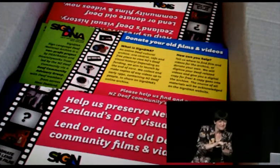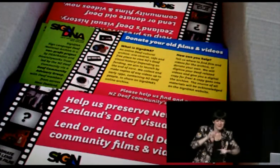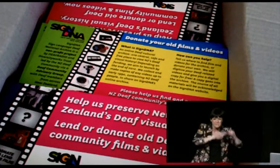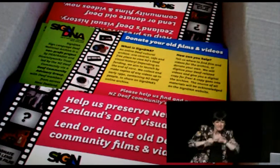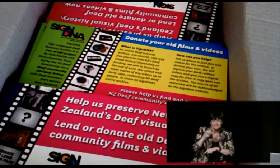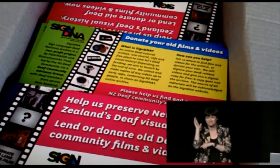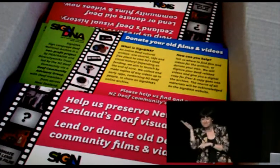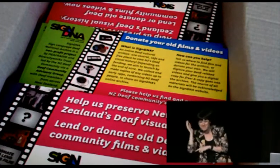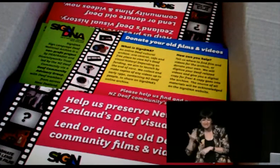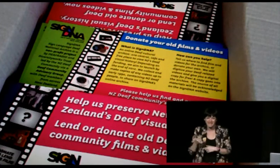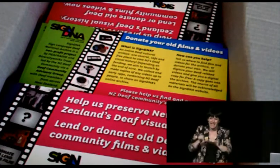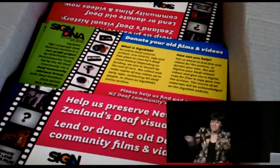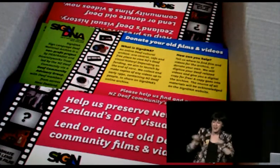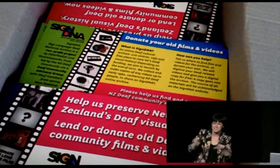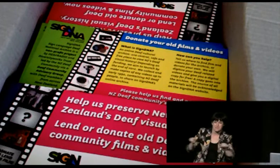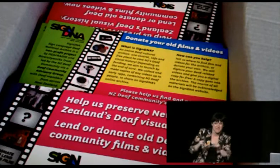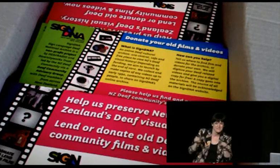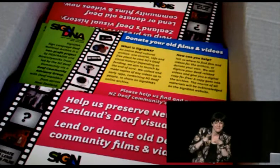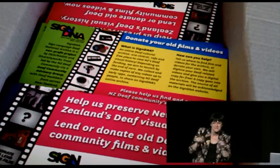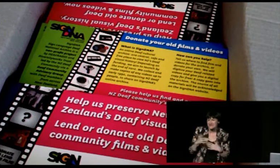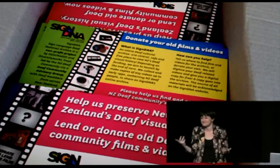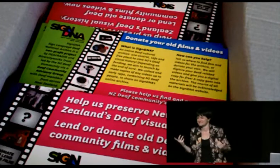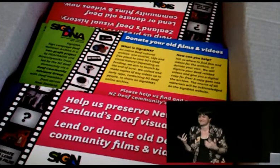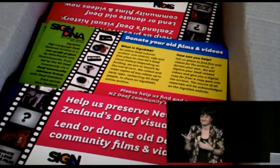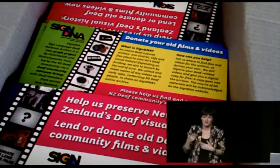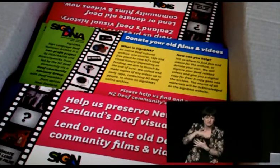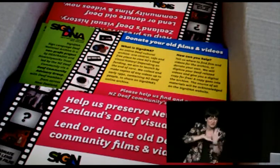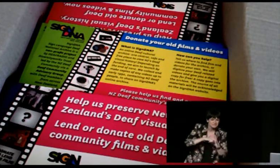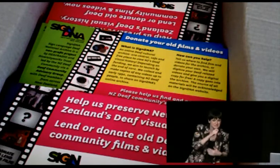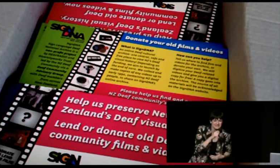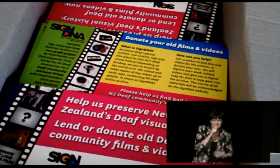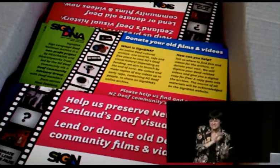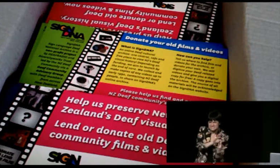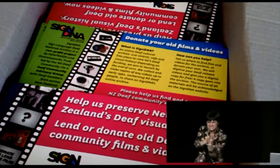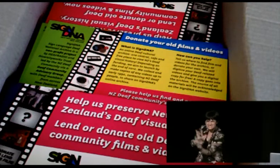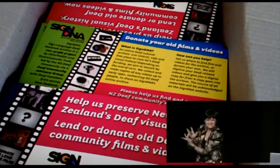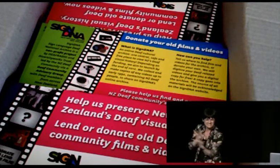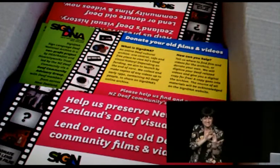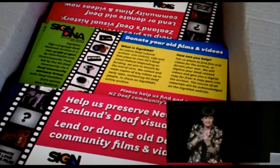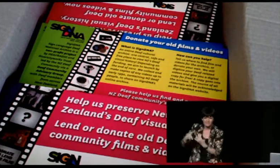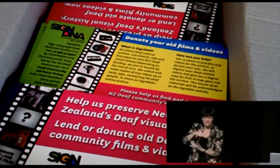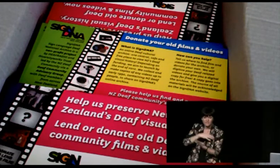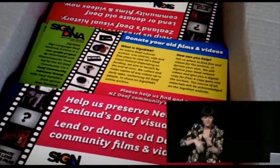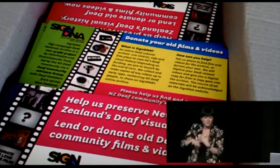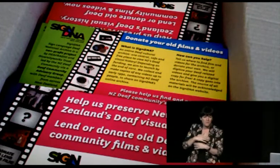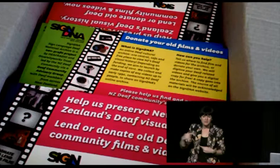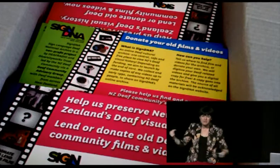know that they could start to contribute their films to this archive. So it was a barrage of cards and contact and emails and